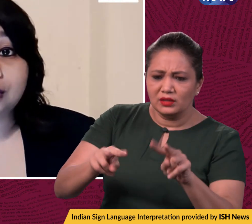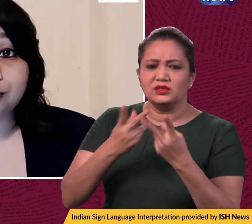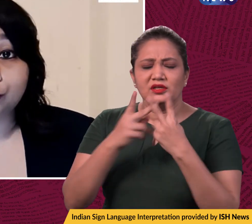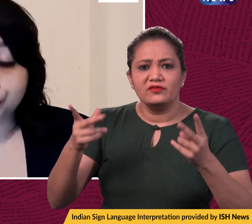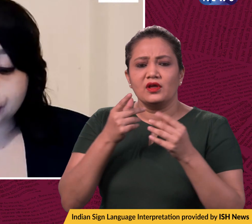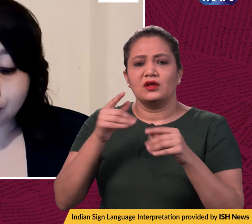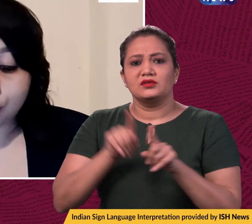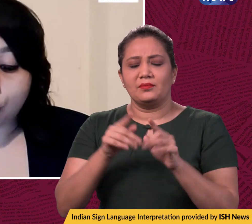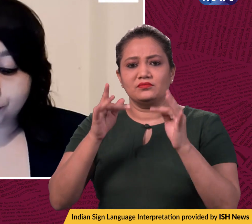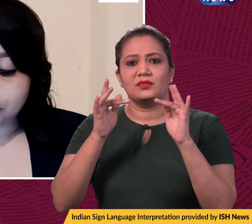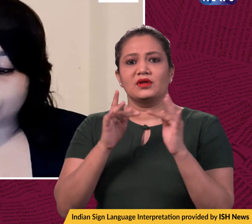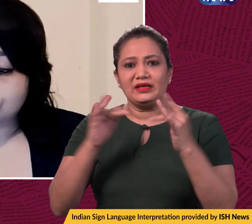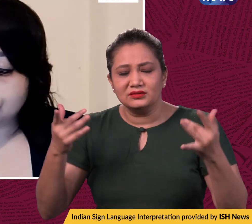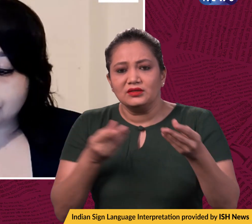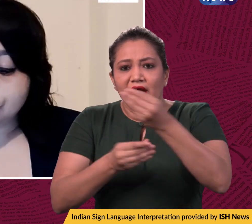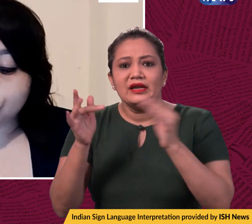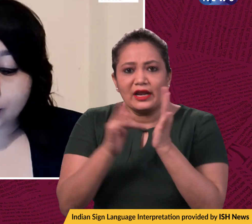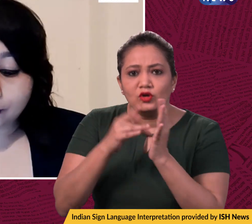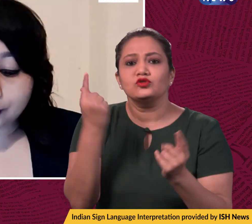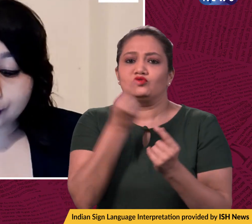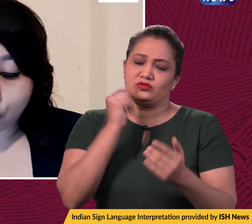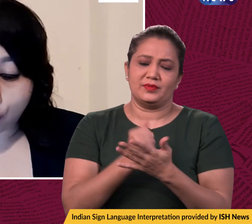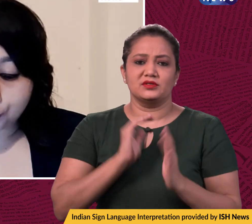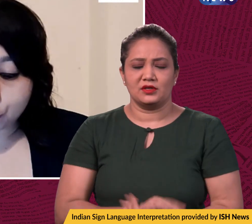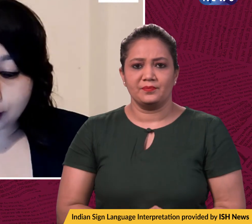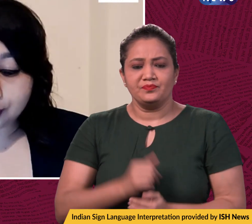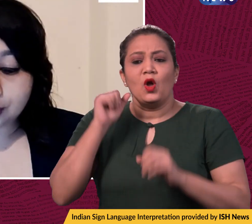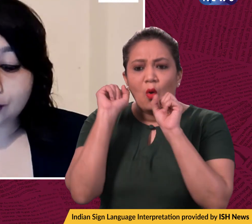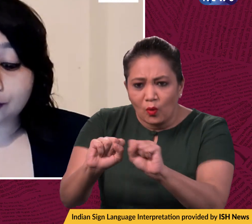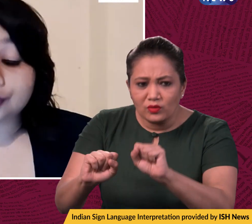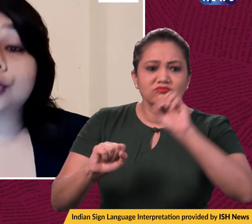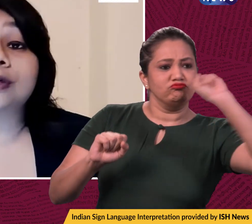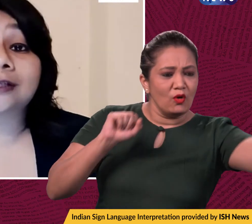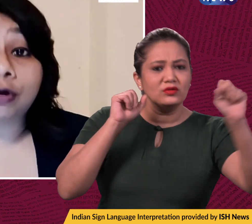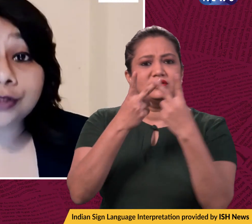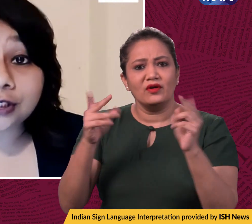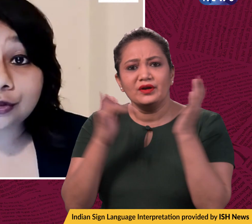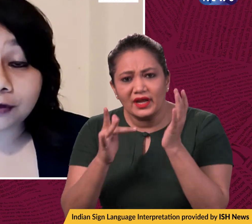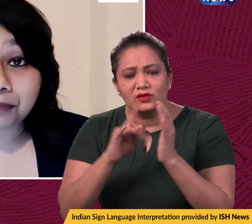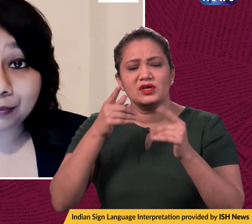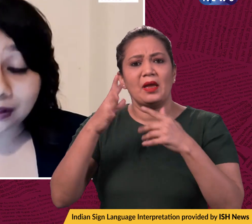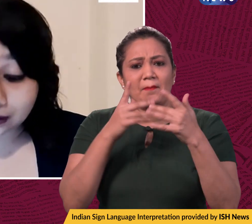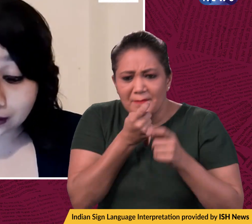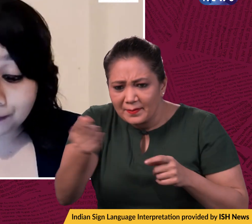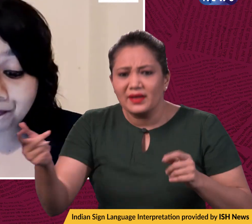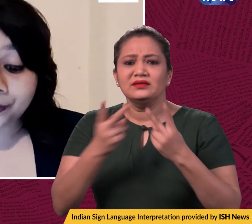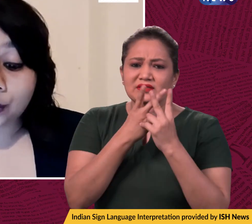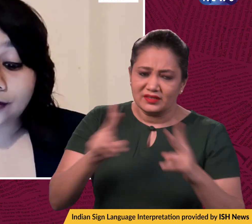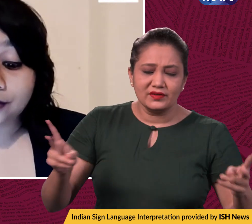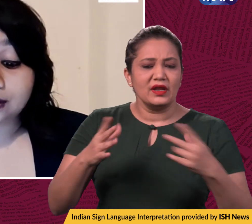the movement of technology. So whether it is your cryptocurrency, whether it is your technology driven payment system, whether it